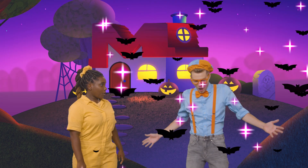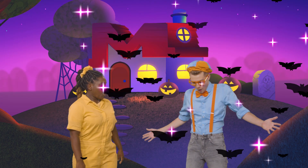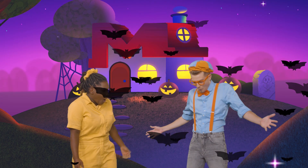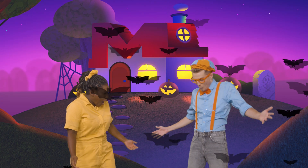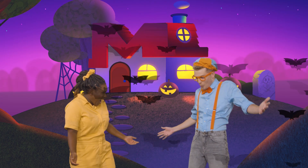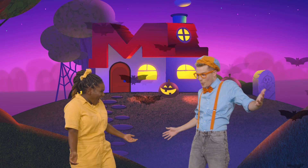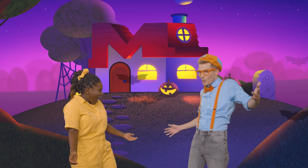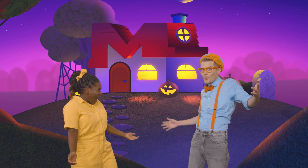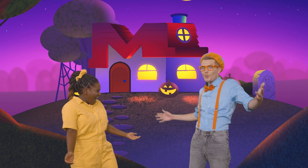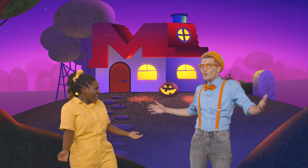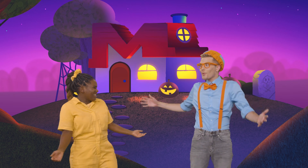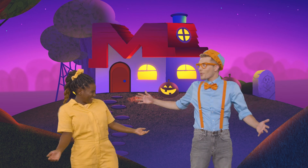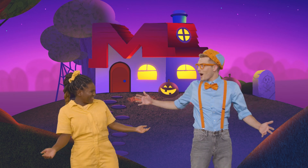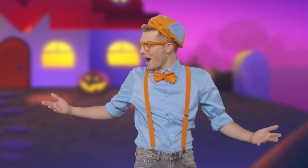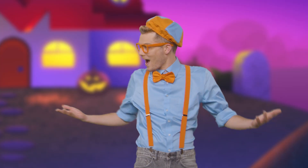Whoa! Whoa!